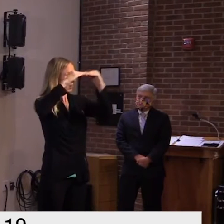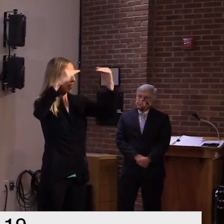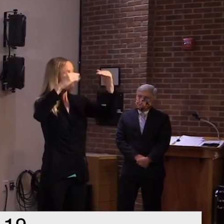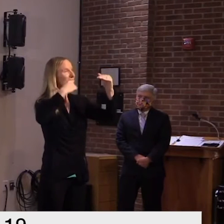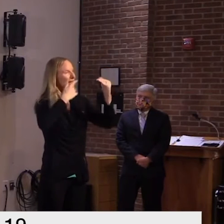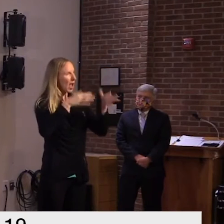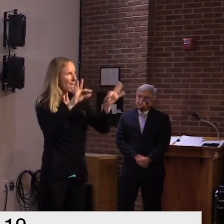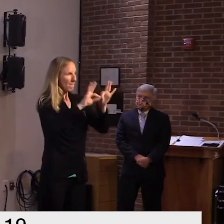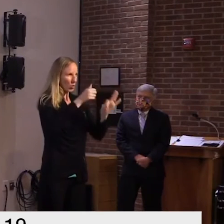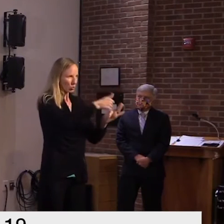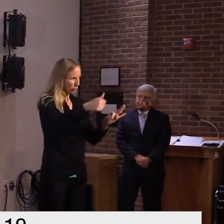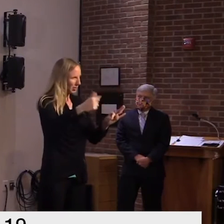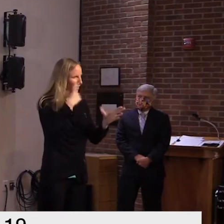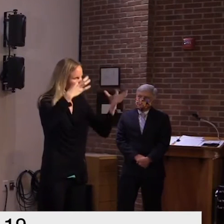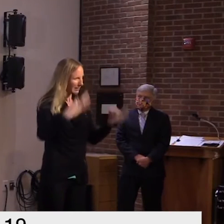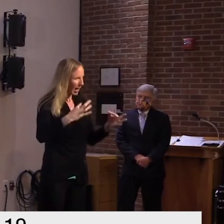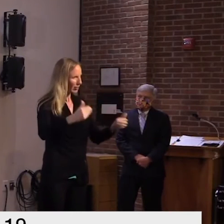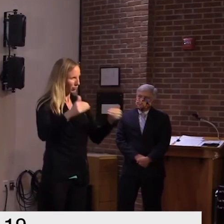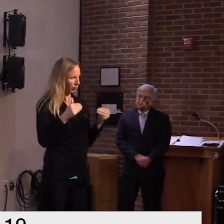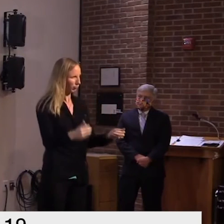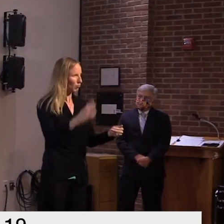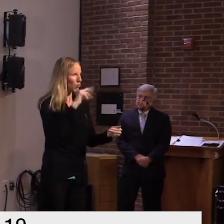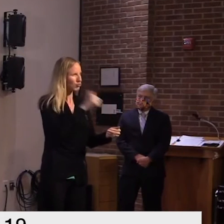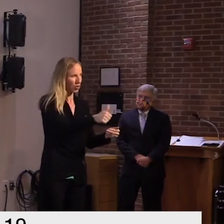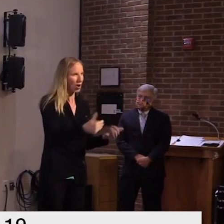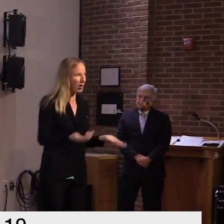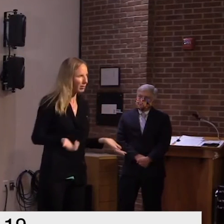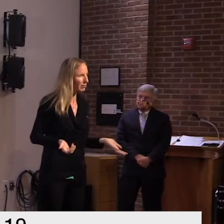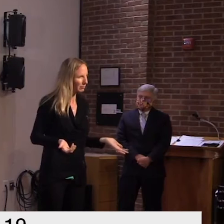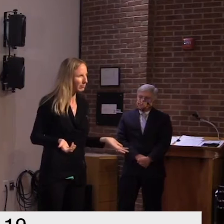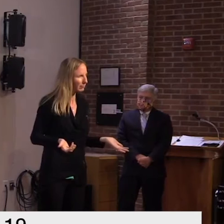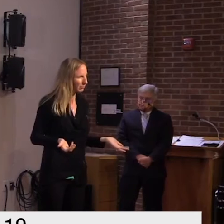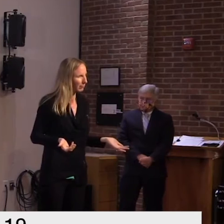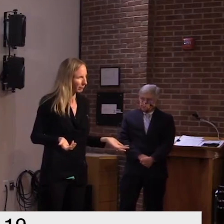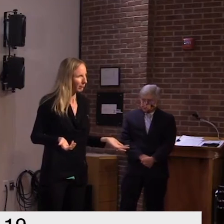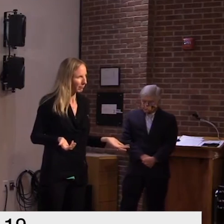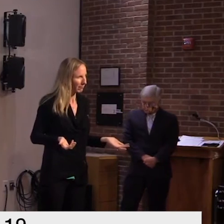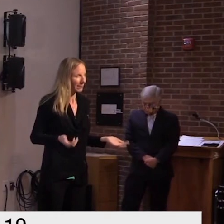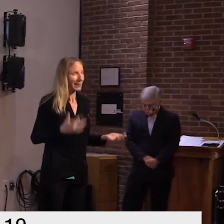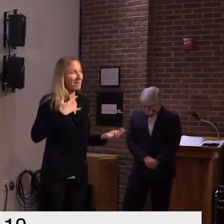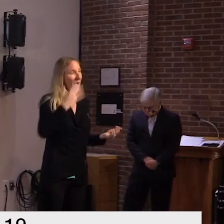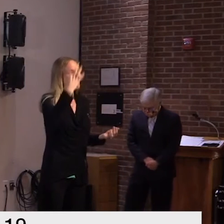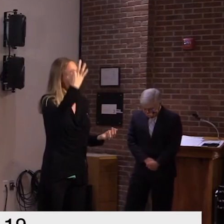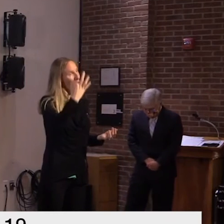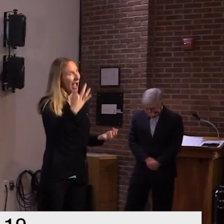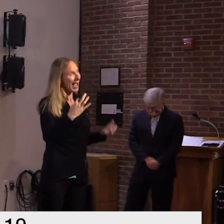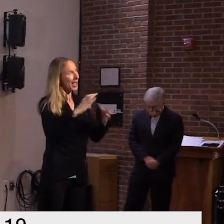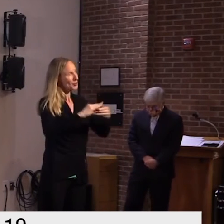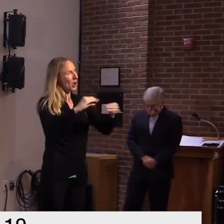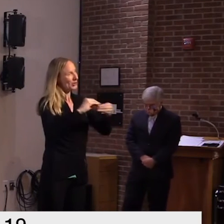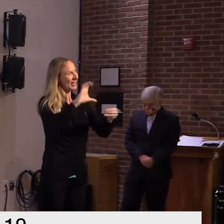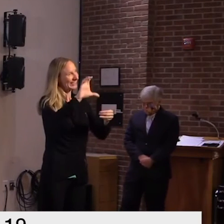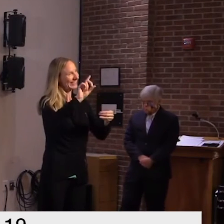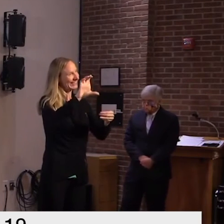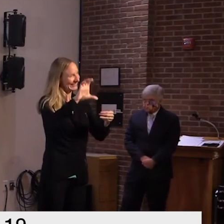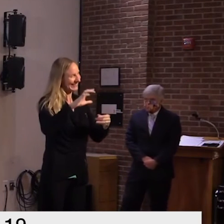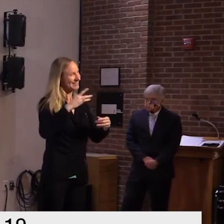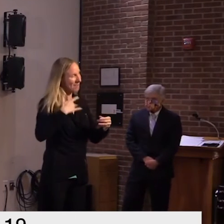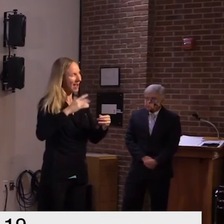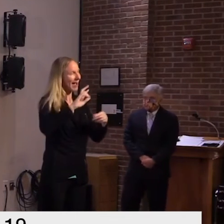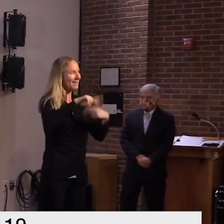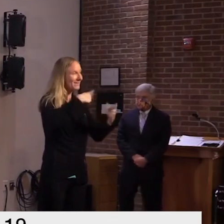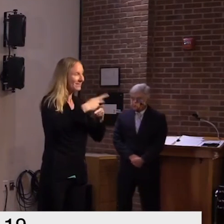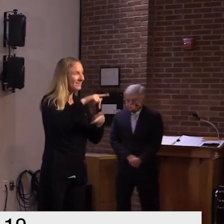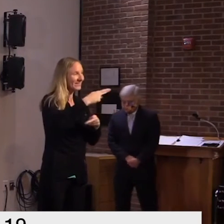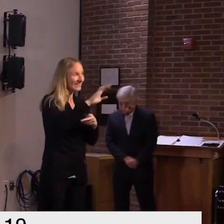restart yourself if you will we've talked previously on fridays usually about cdc phases and there's phase